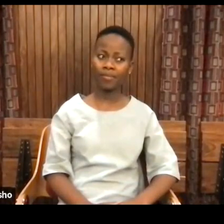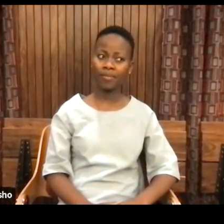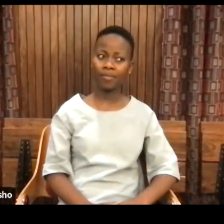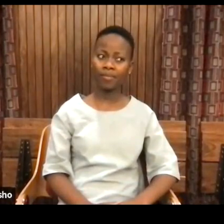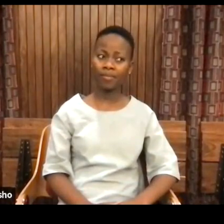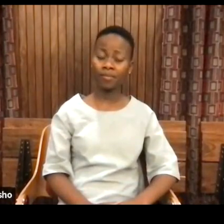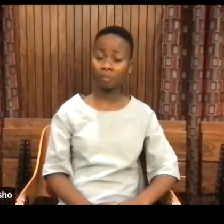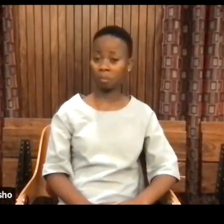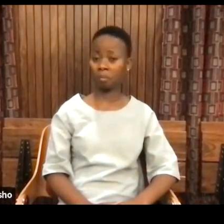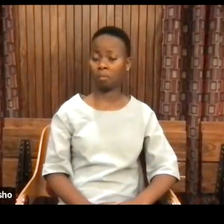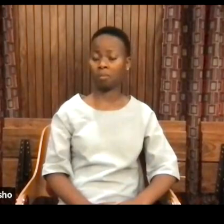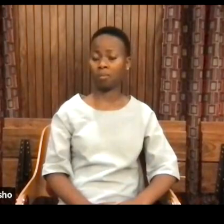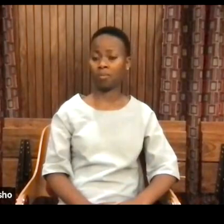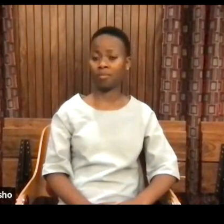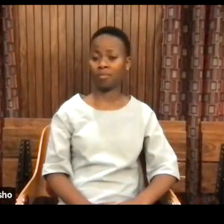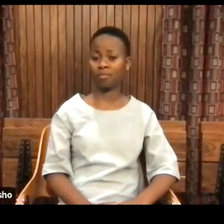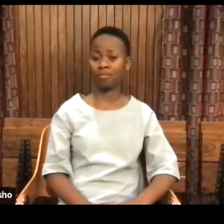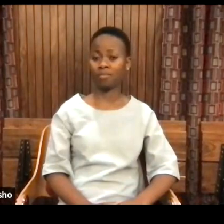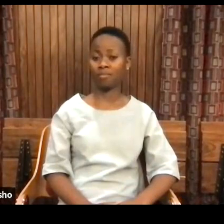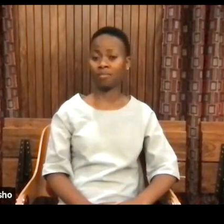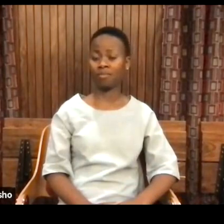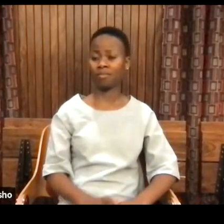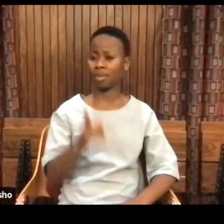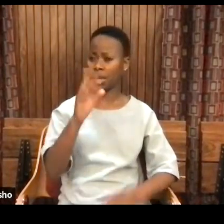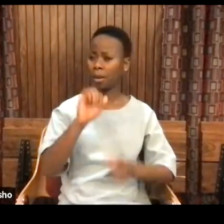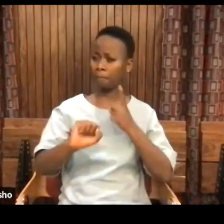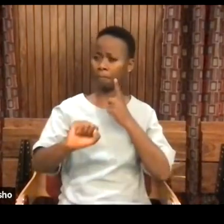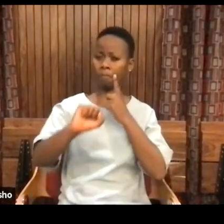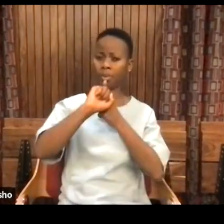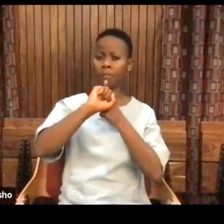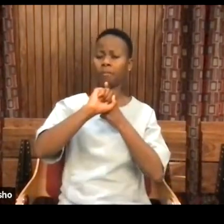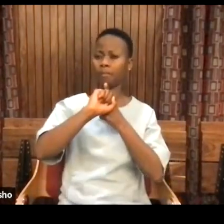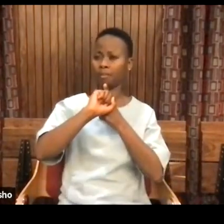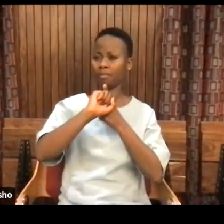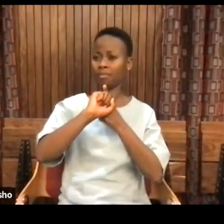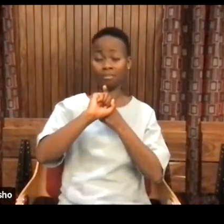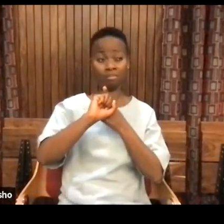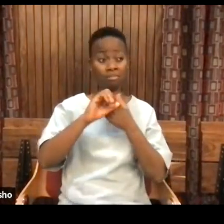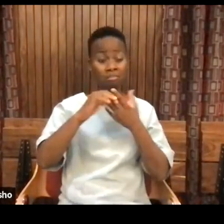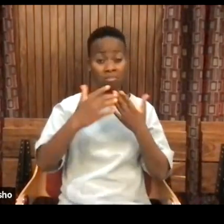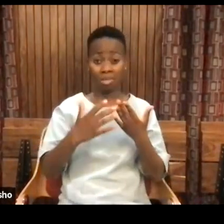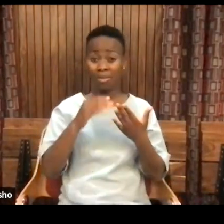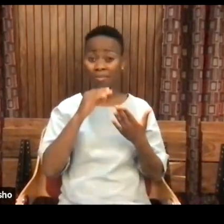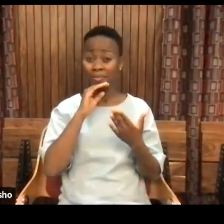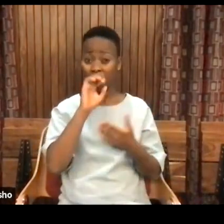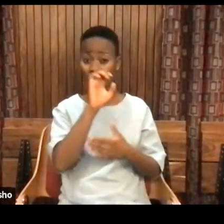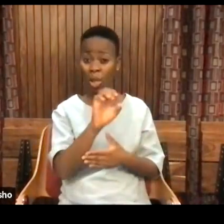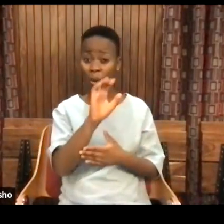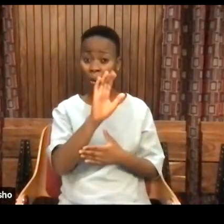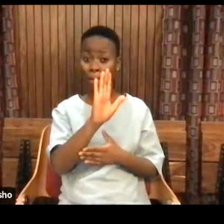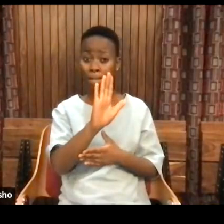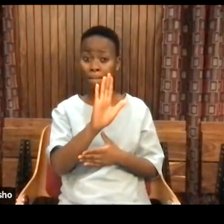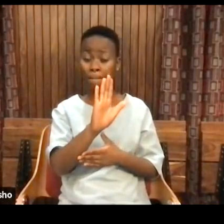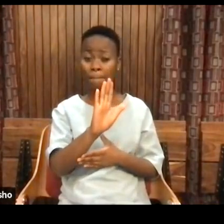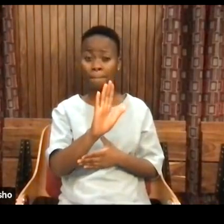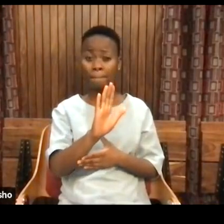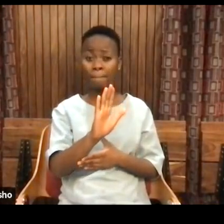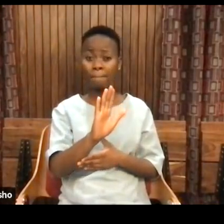But then eventually, that toe just hits what in the future is going to be called Europe. And suddenly,